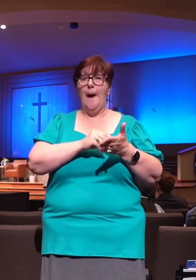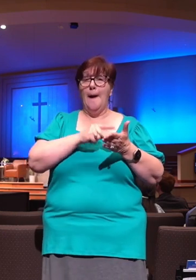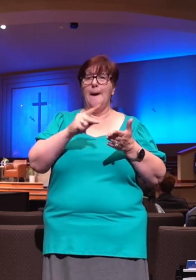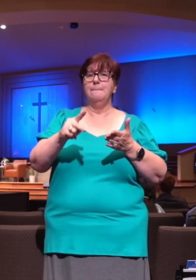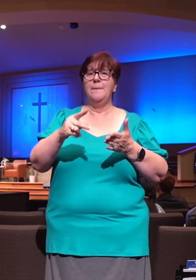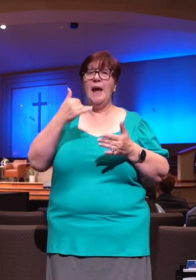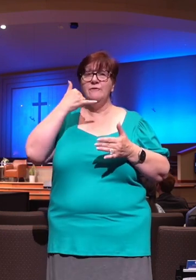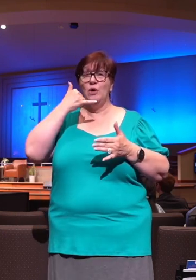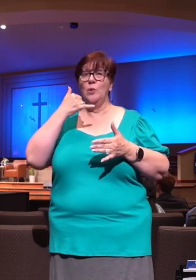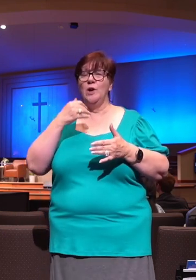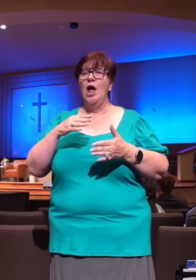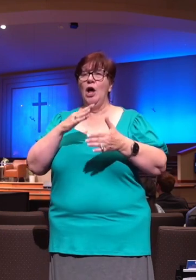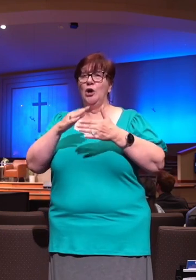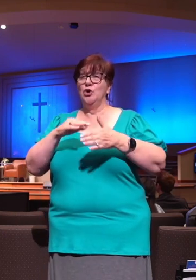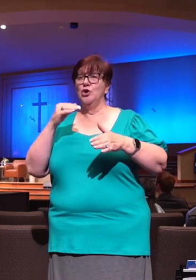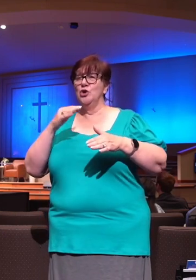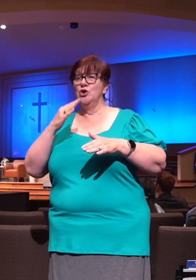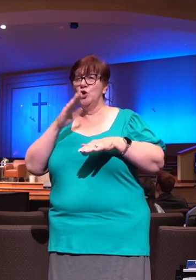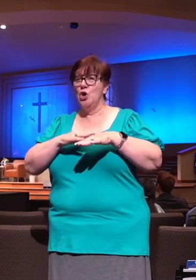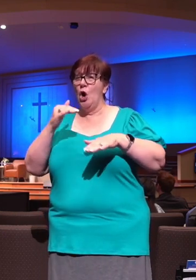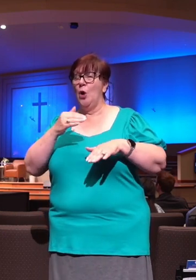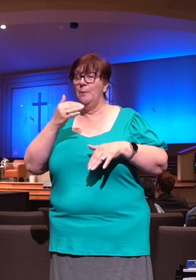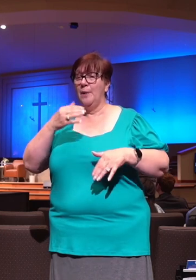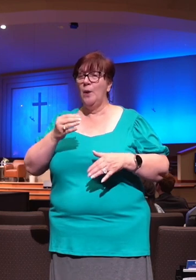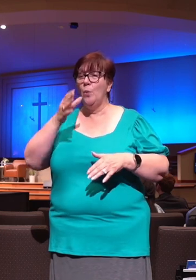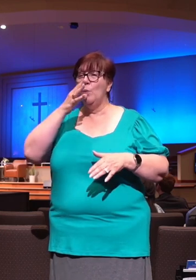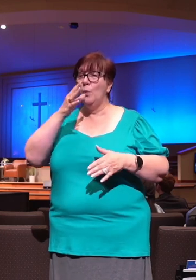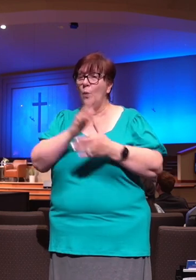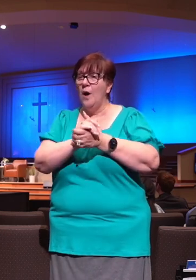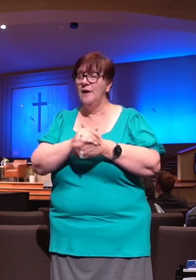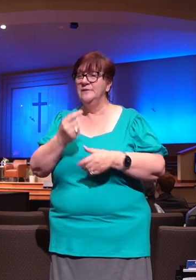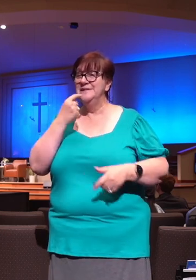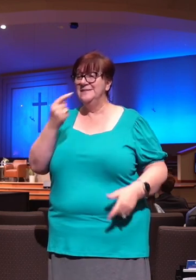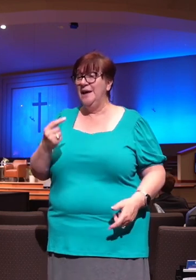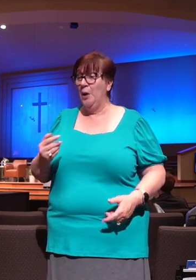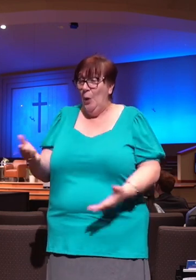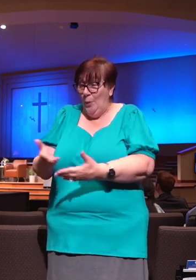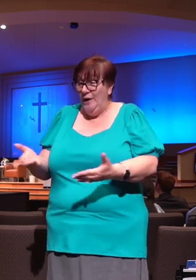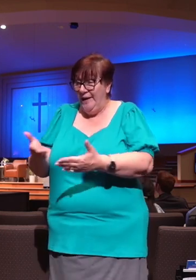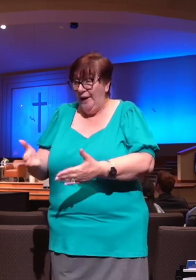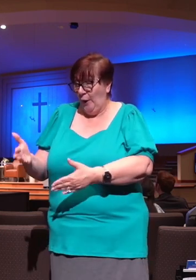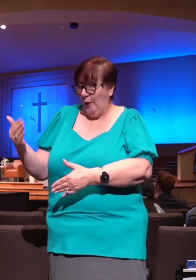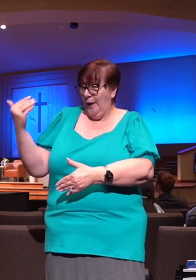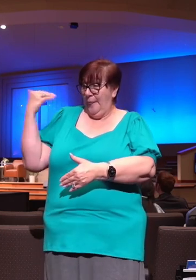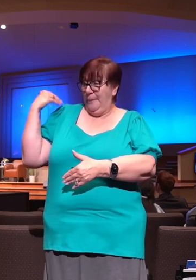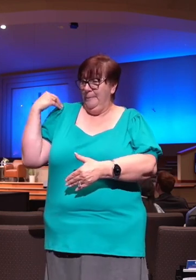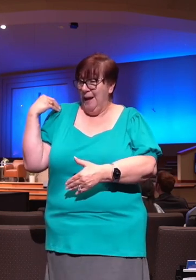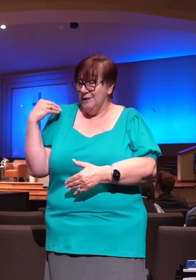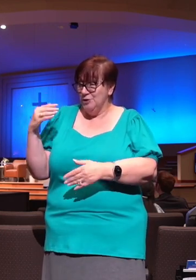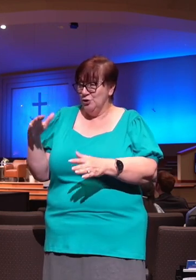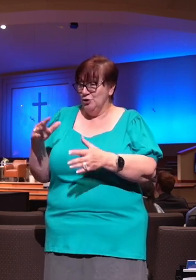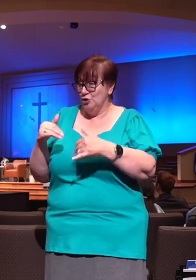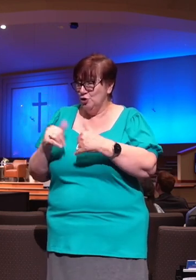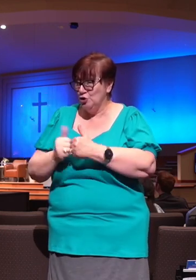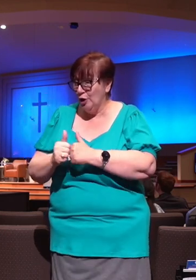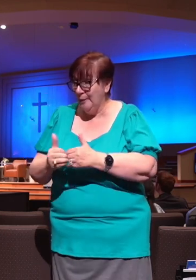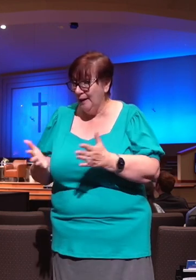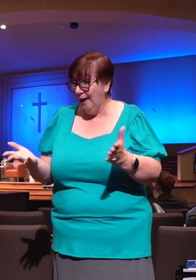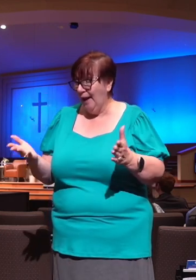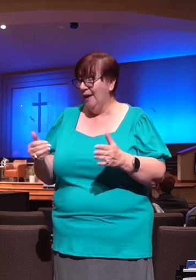We're here at the golf course right now. And it was pretty awesome. And I remember as the day started to wind down and come to an end, we